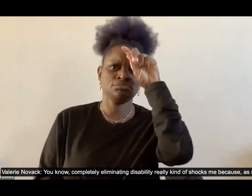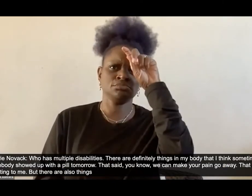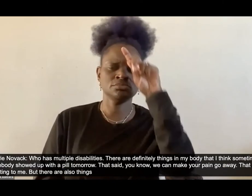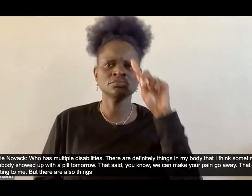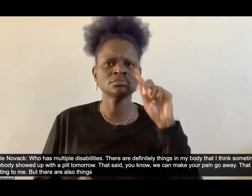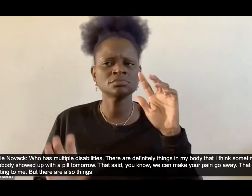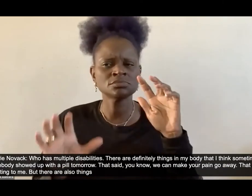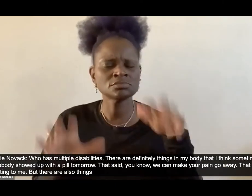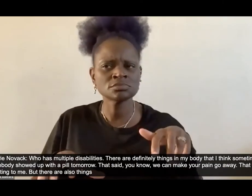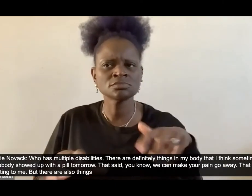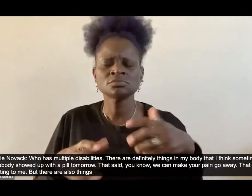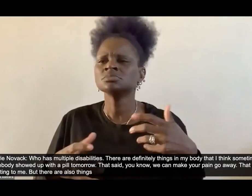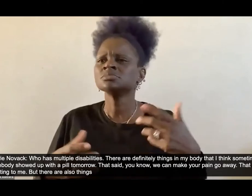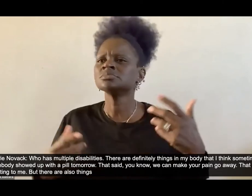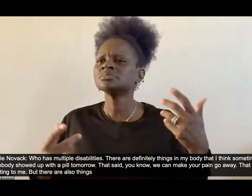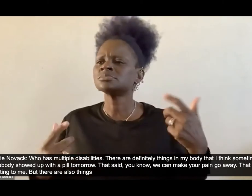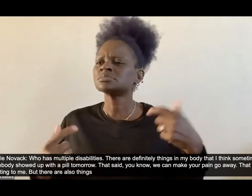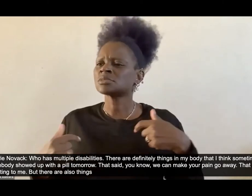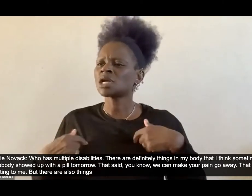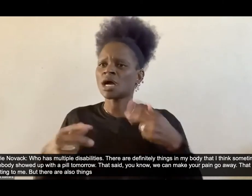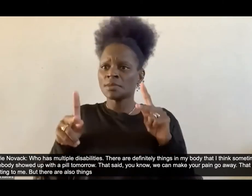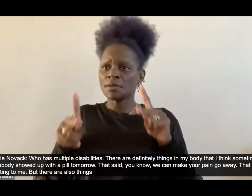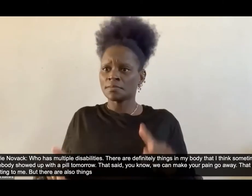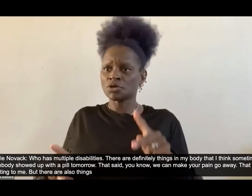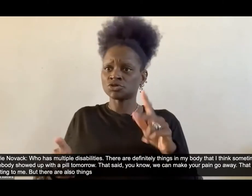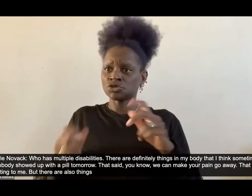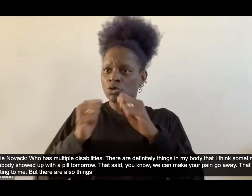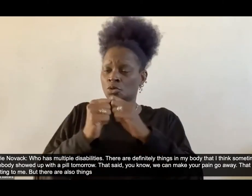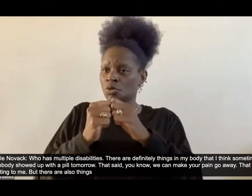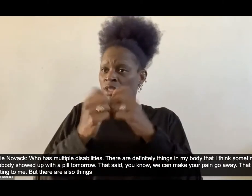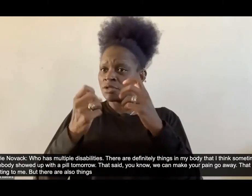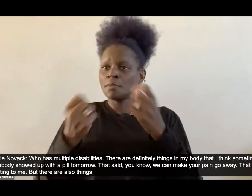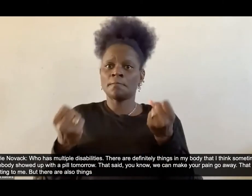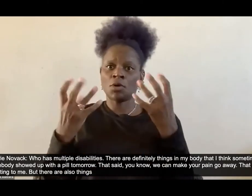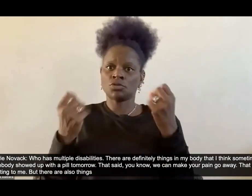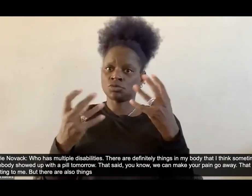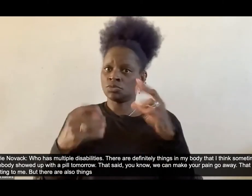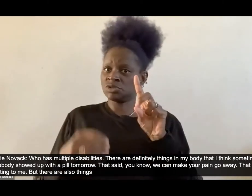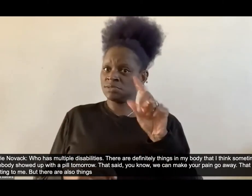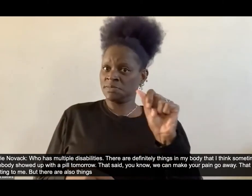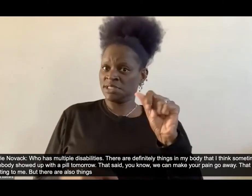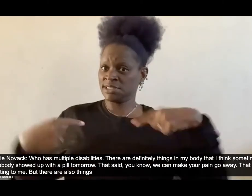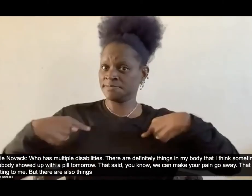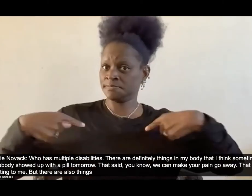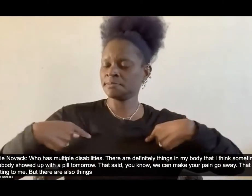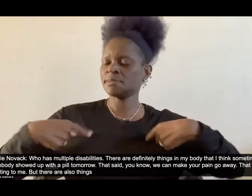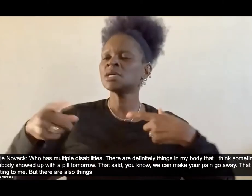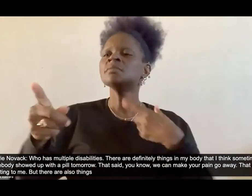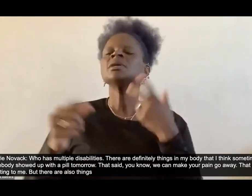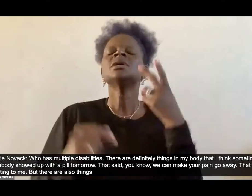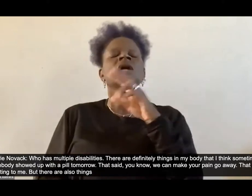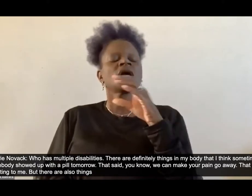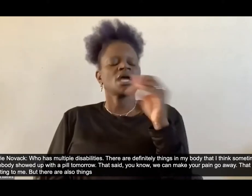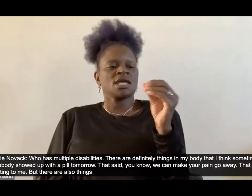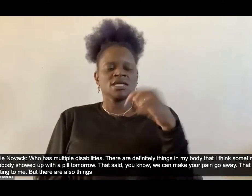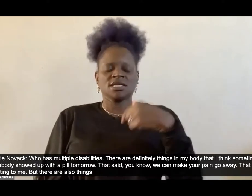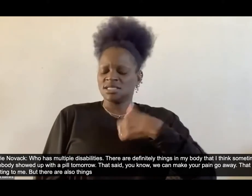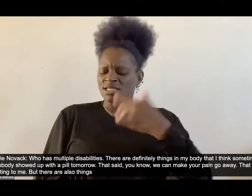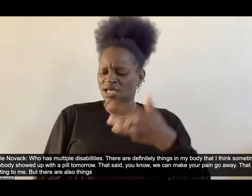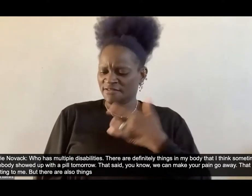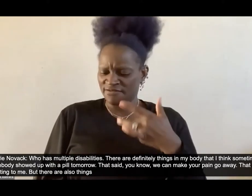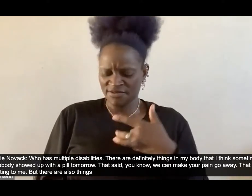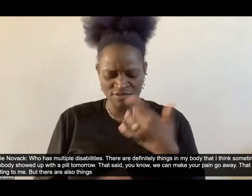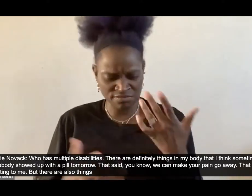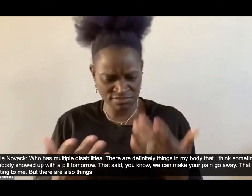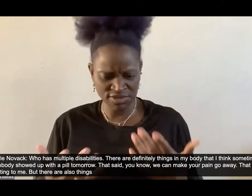who has multiple disabilities there are definitely things in my body that i think uh sometimes i think if somebody showed up